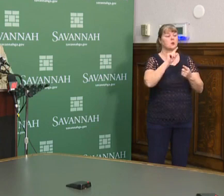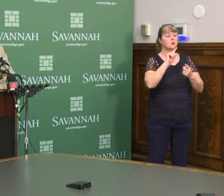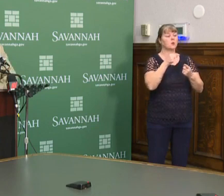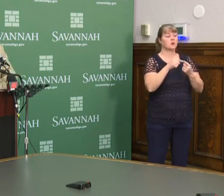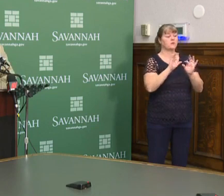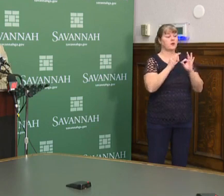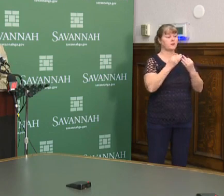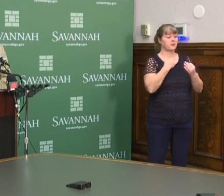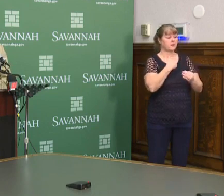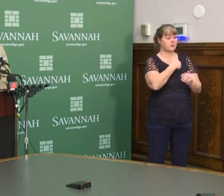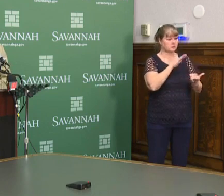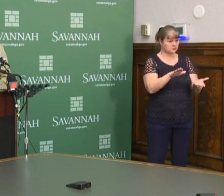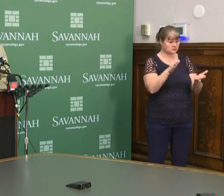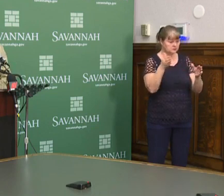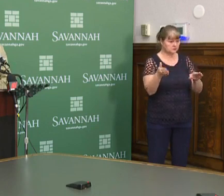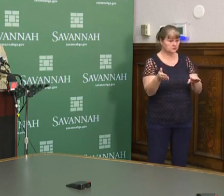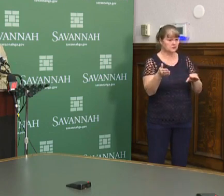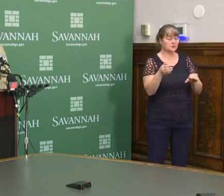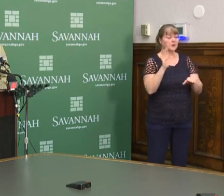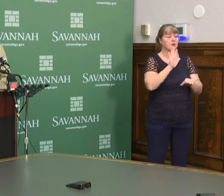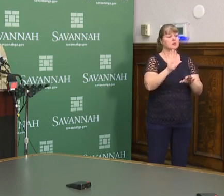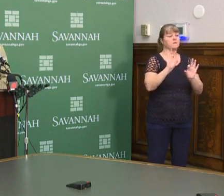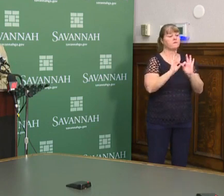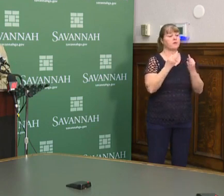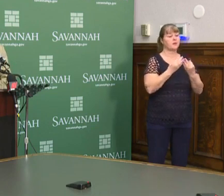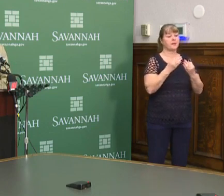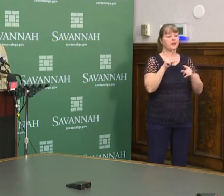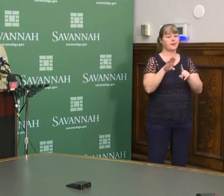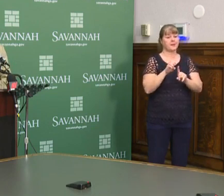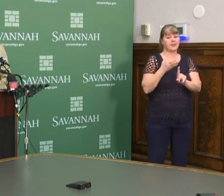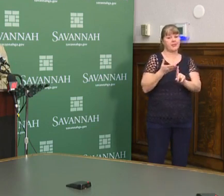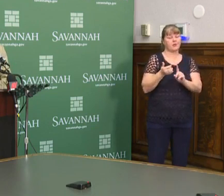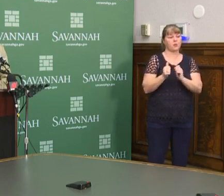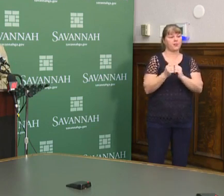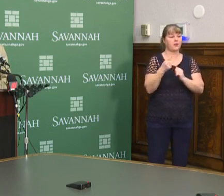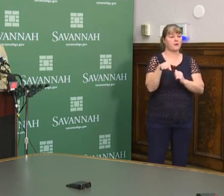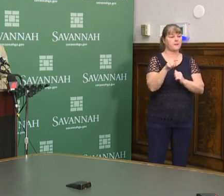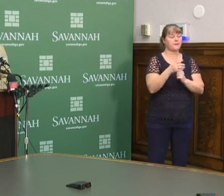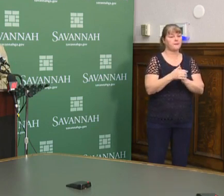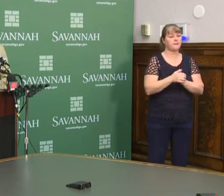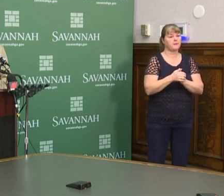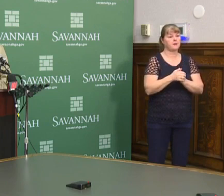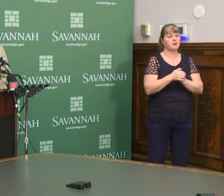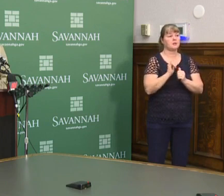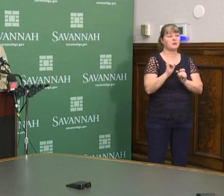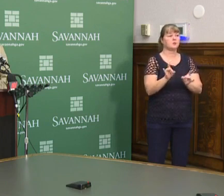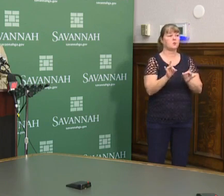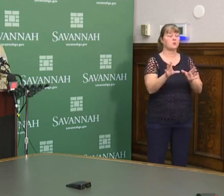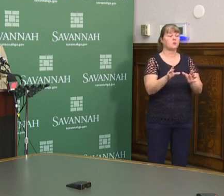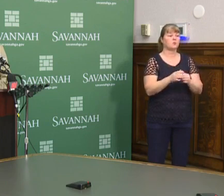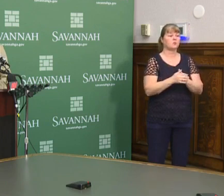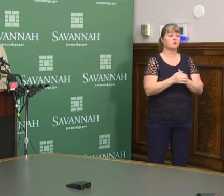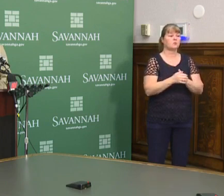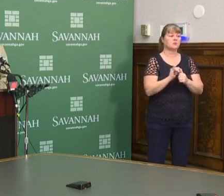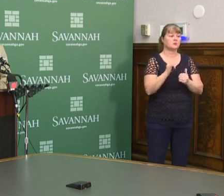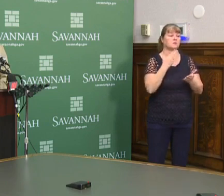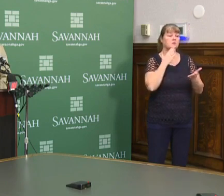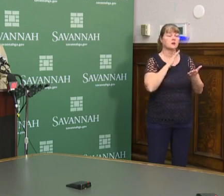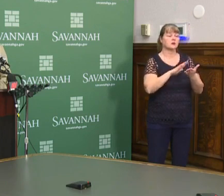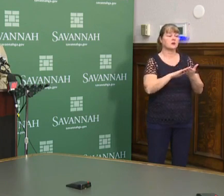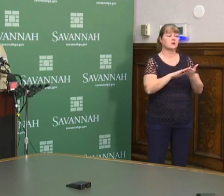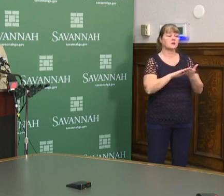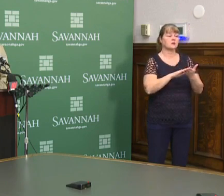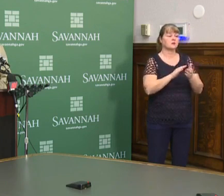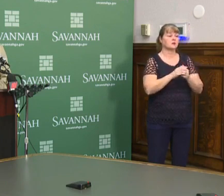pass away, um, their family members can't even be with them. Um, that's how bad it is. There are no